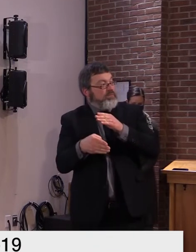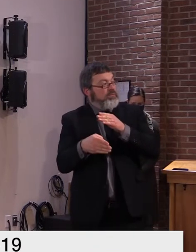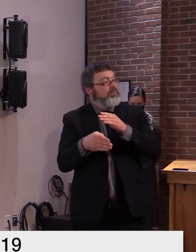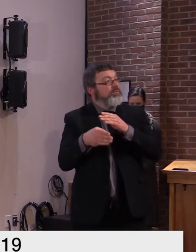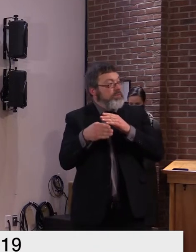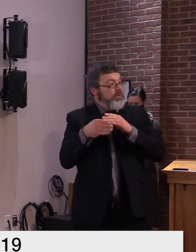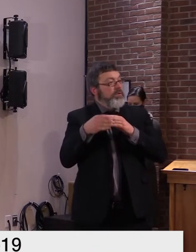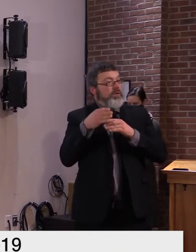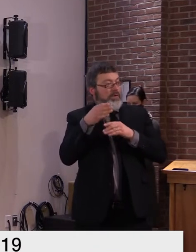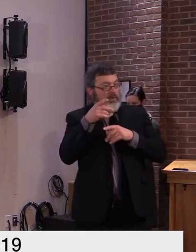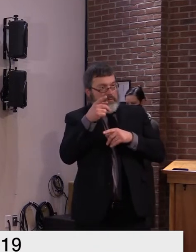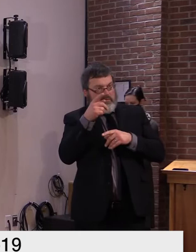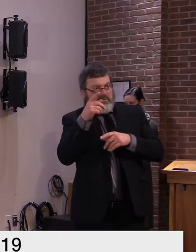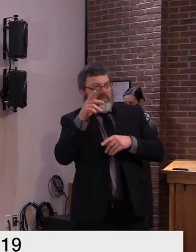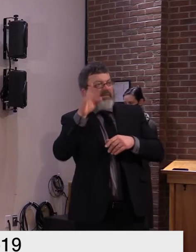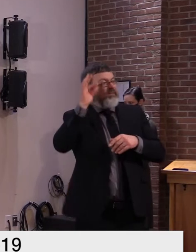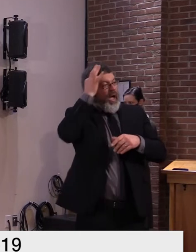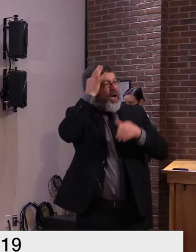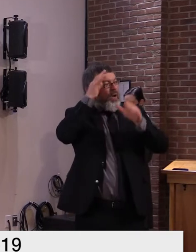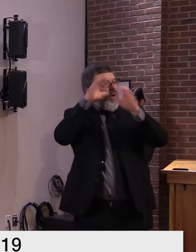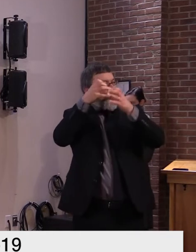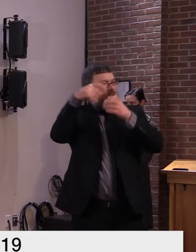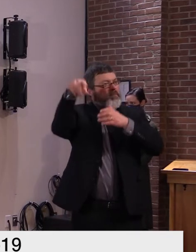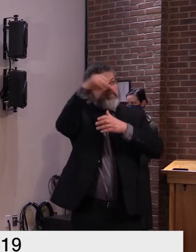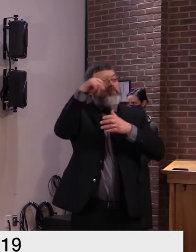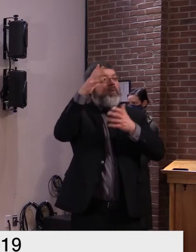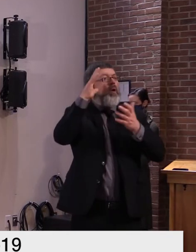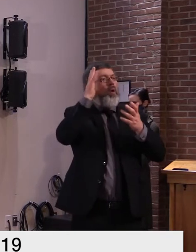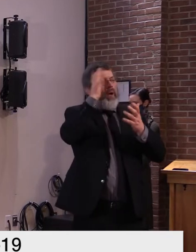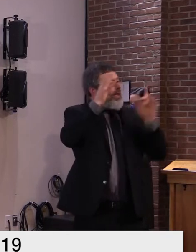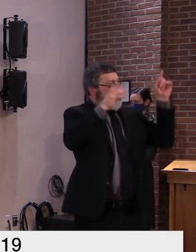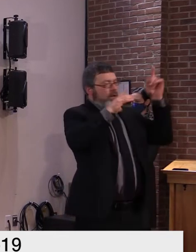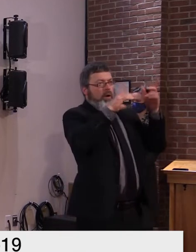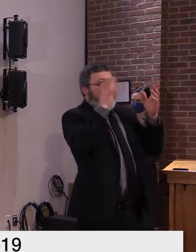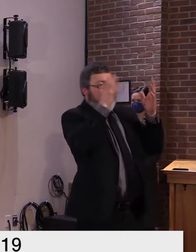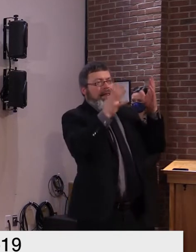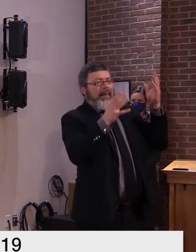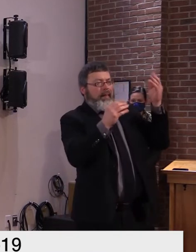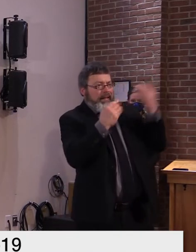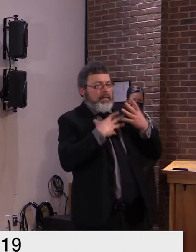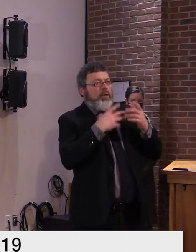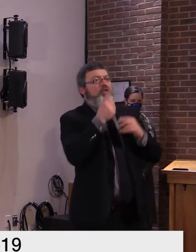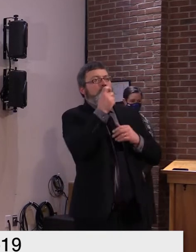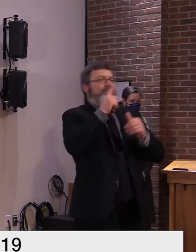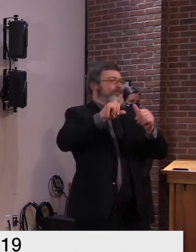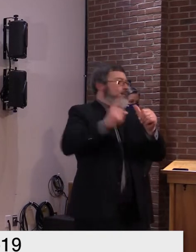on monday will come out with their recommendations which is really critical for the entire practice healthcare community